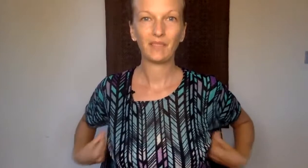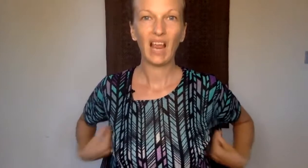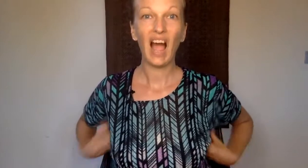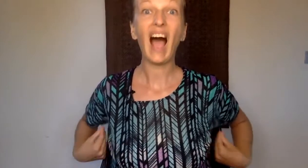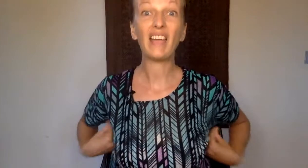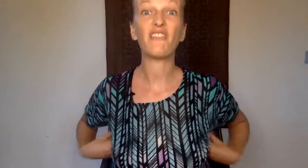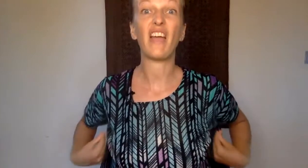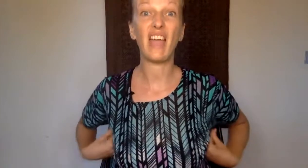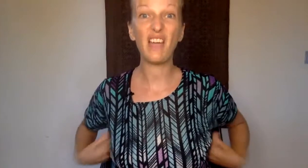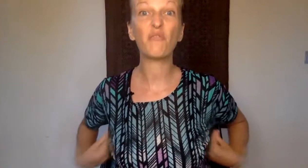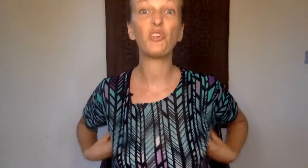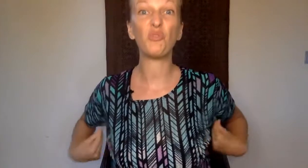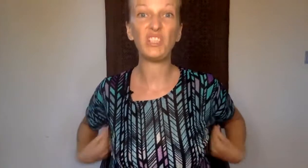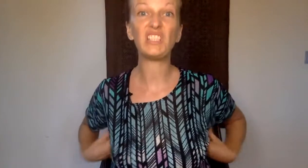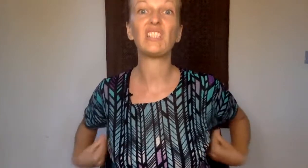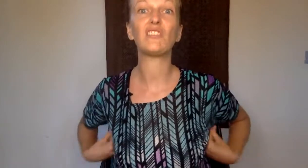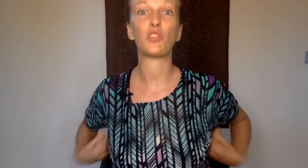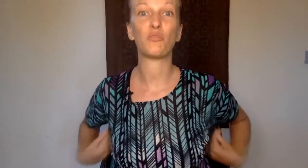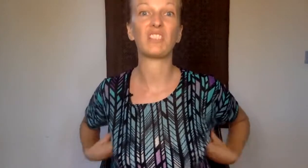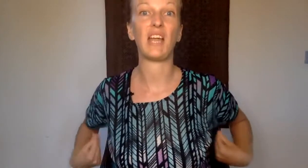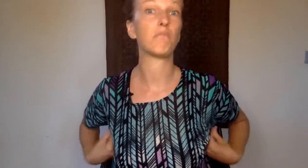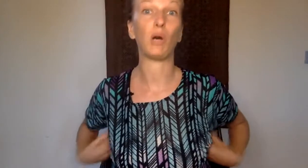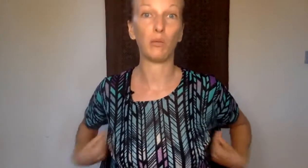I have every reason to resent Bob.